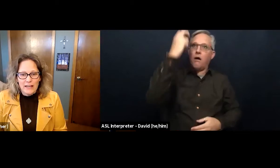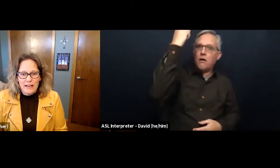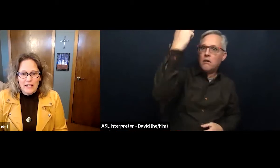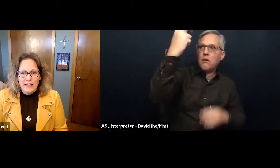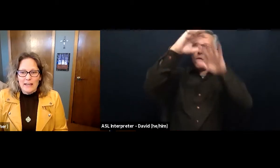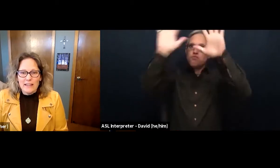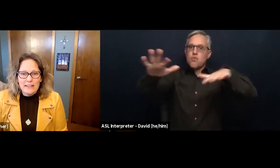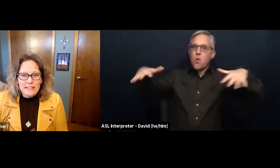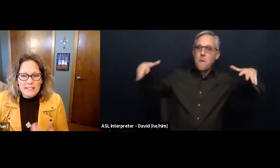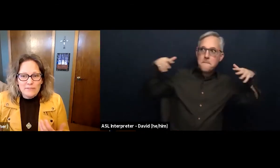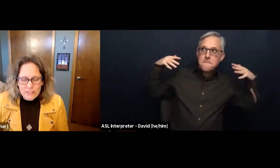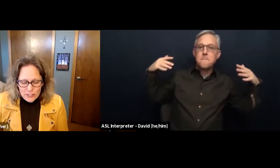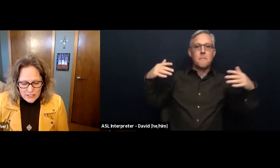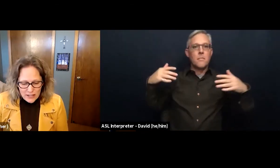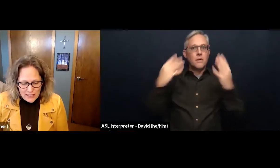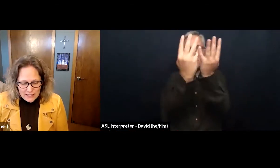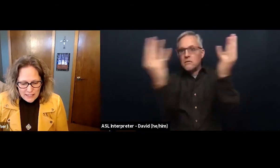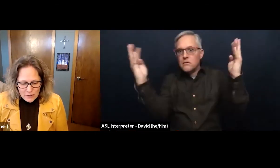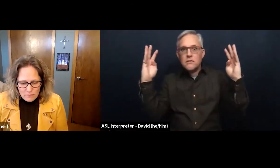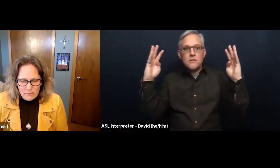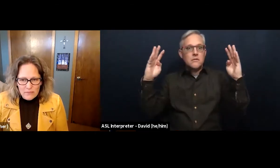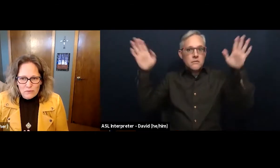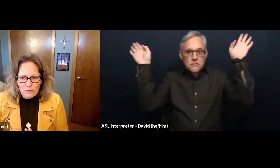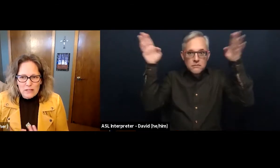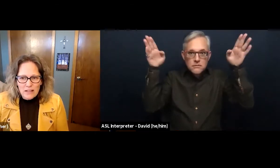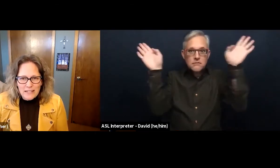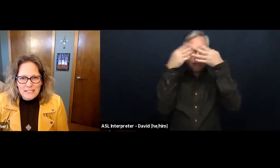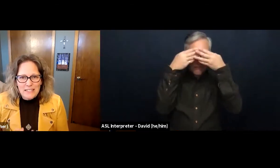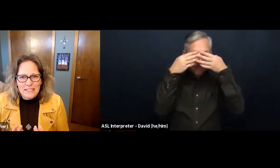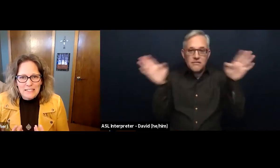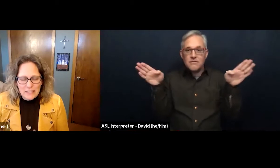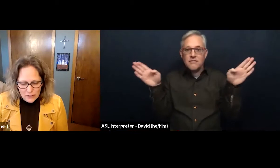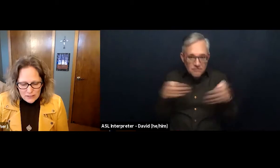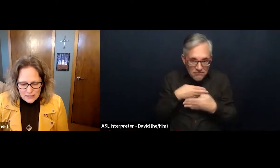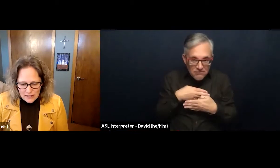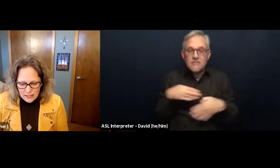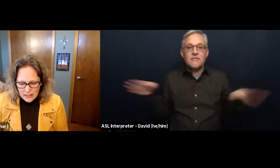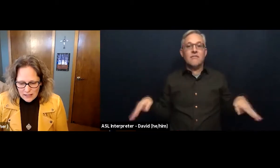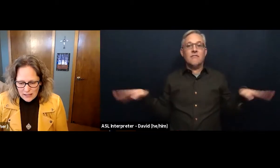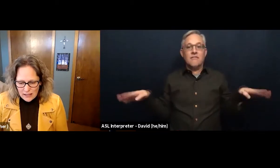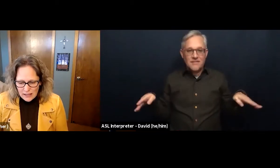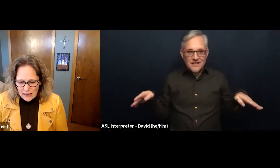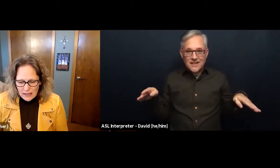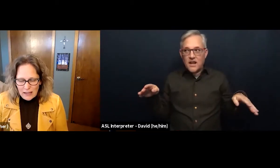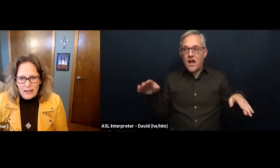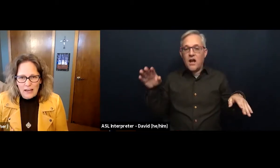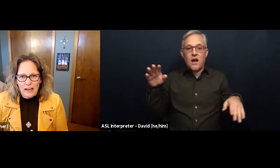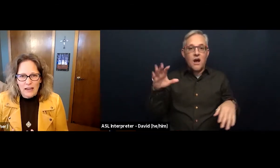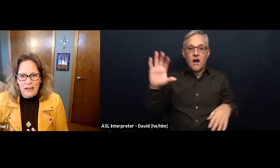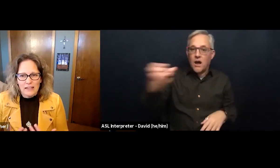In this vision, Isaiah realizes his guilt and